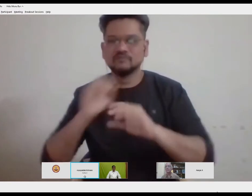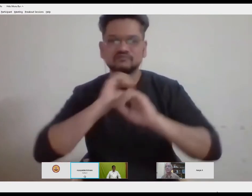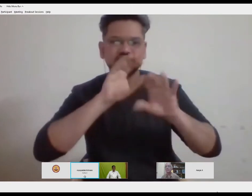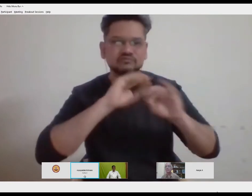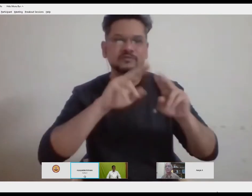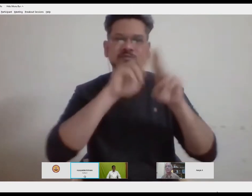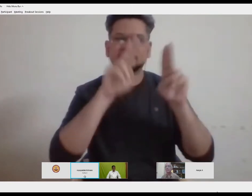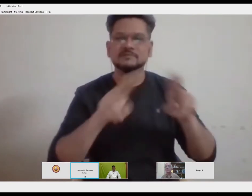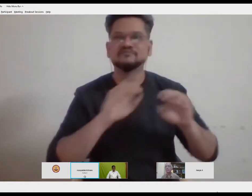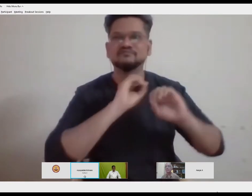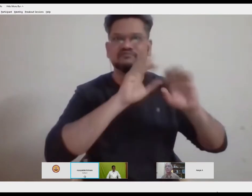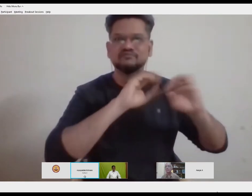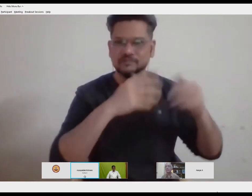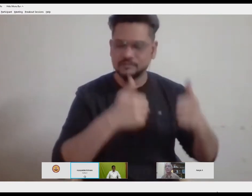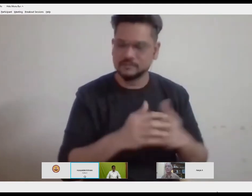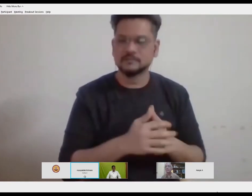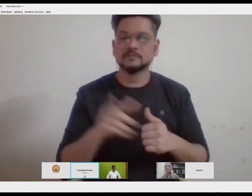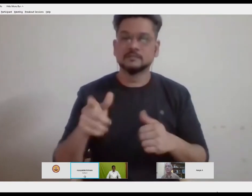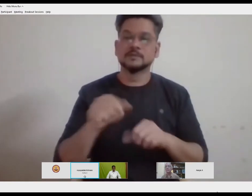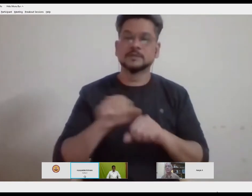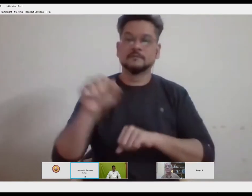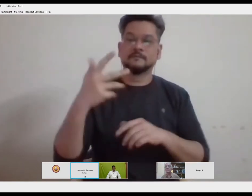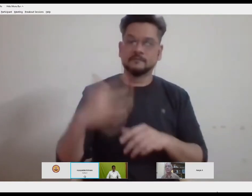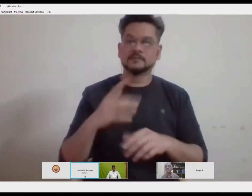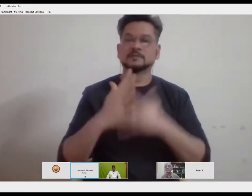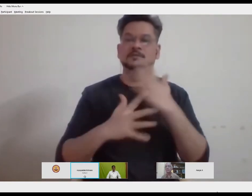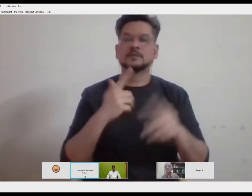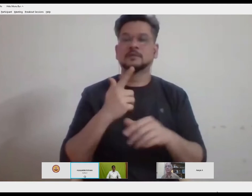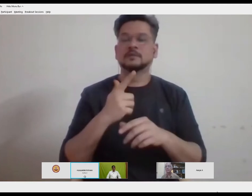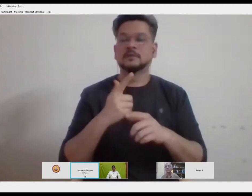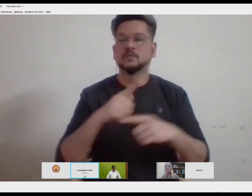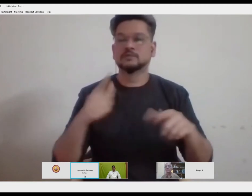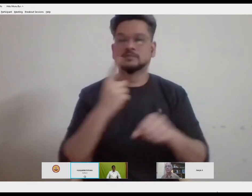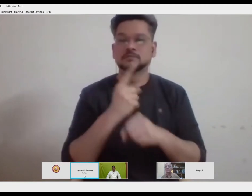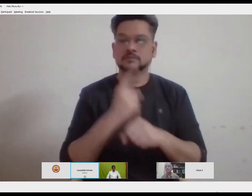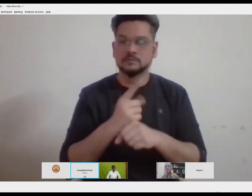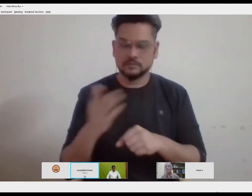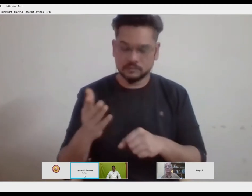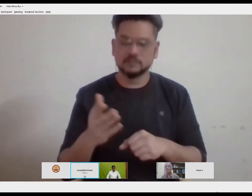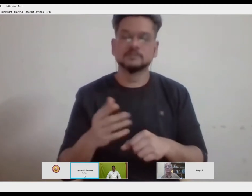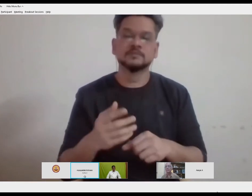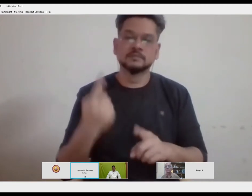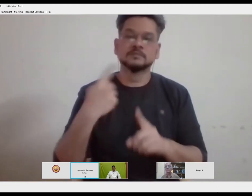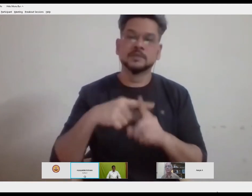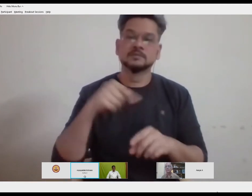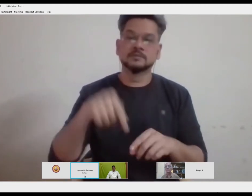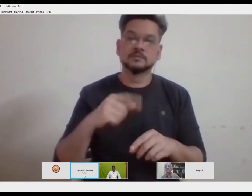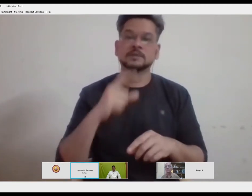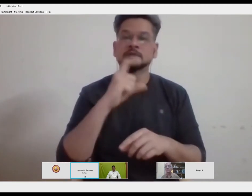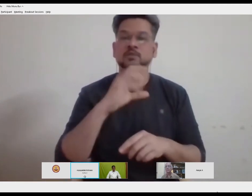a certified sign language teacher and the chief operating officer for Uniki which is a company that